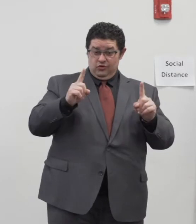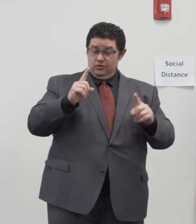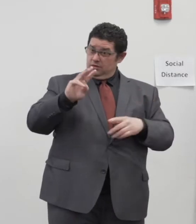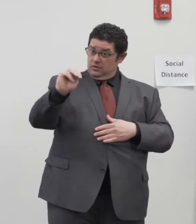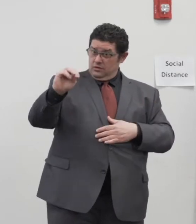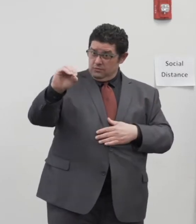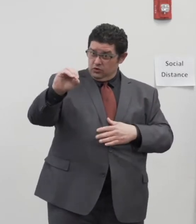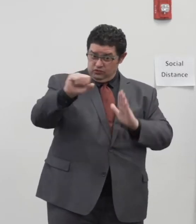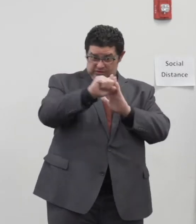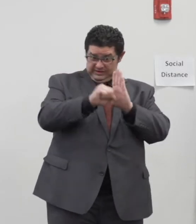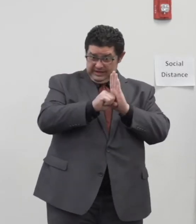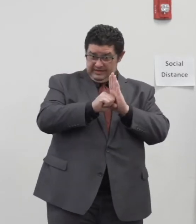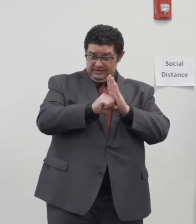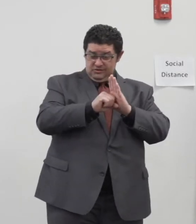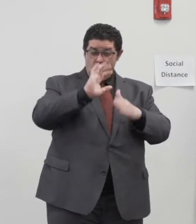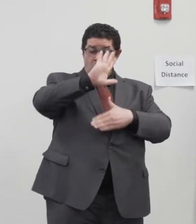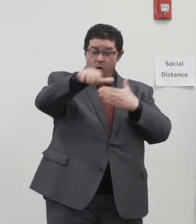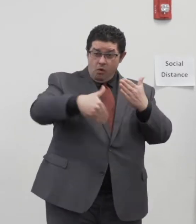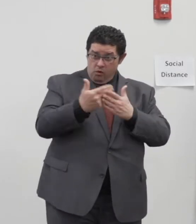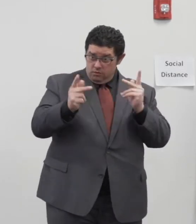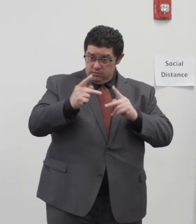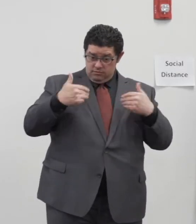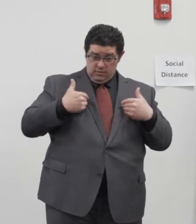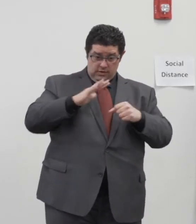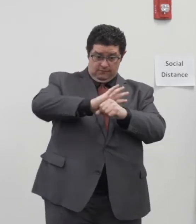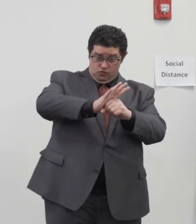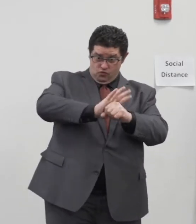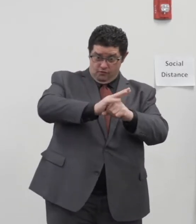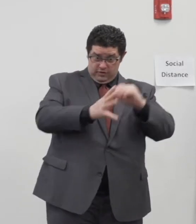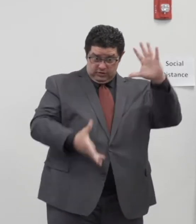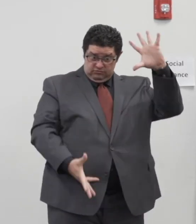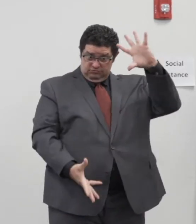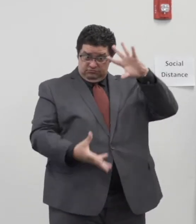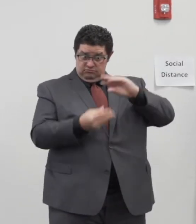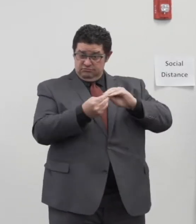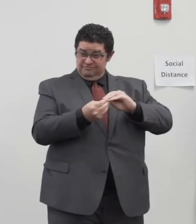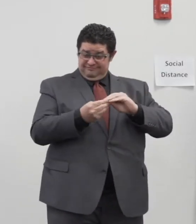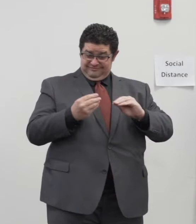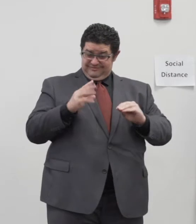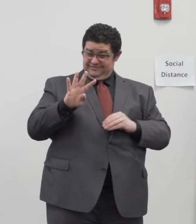diagnosis of COVID-19 of the whole state of Missouri.